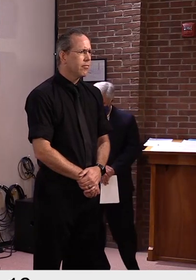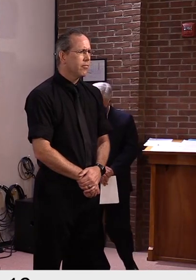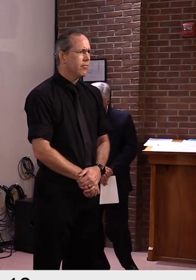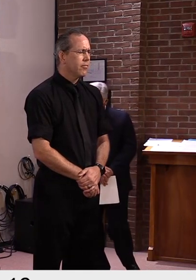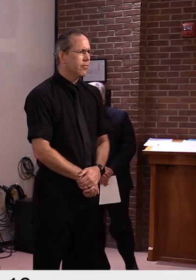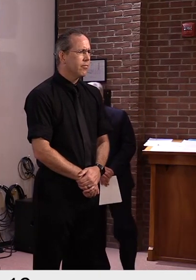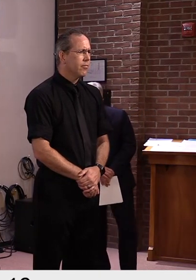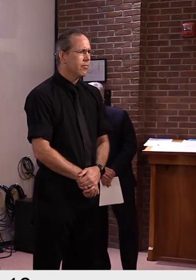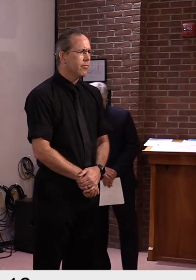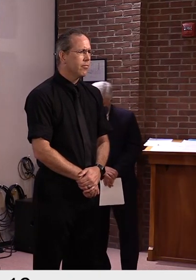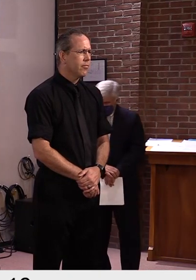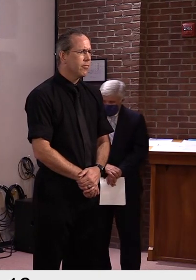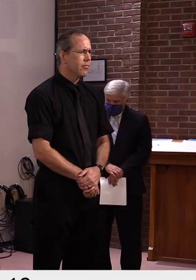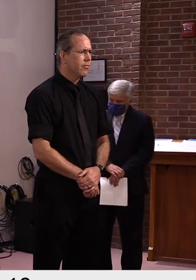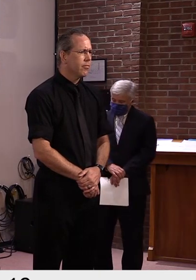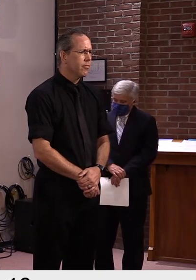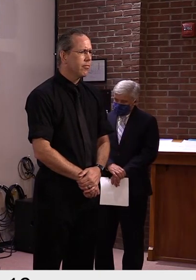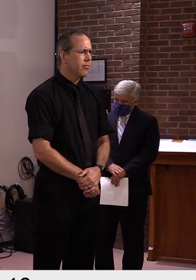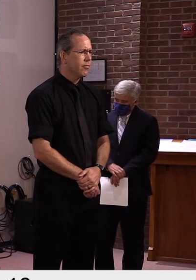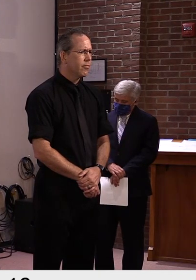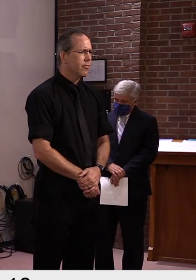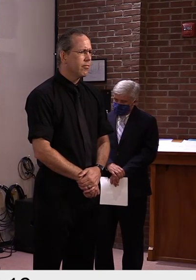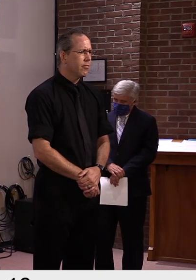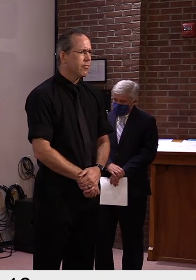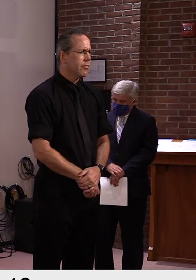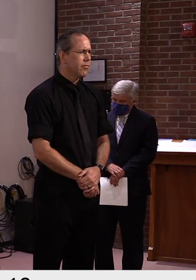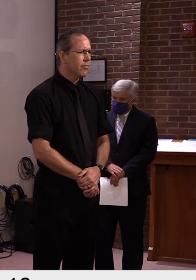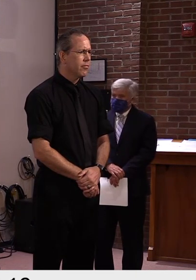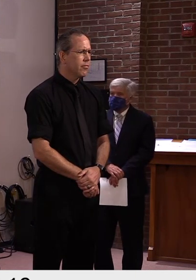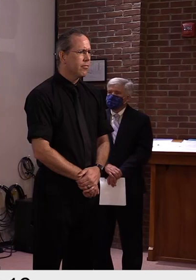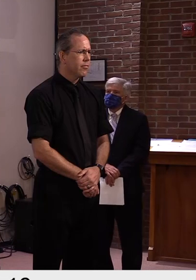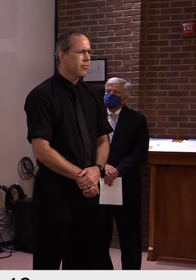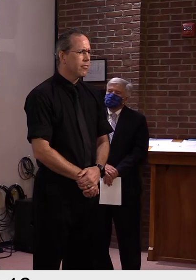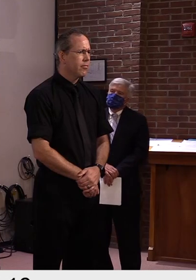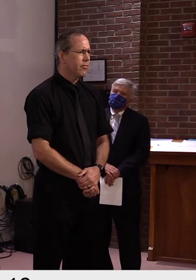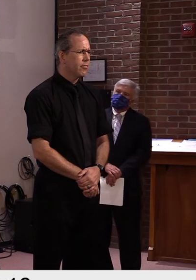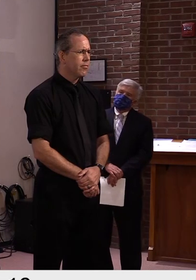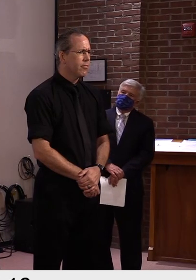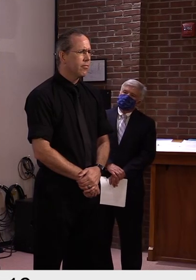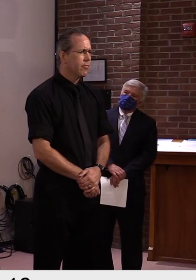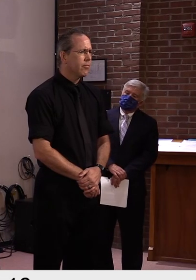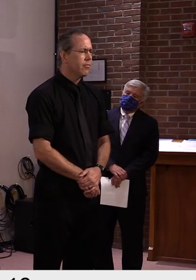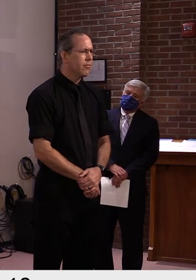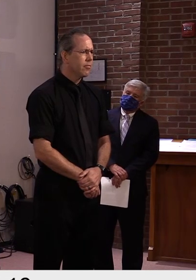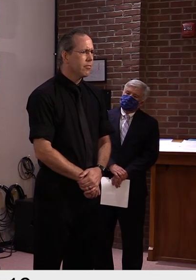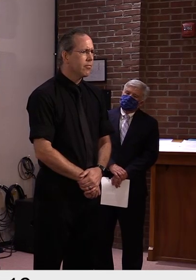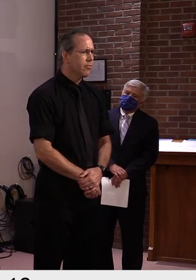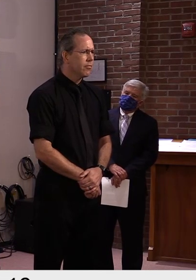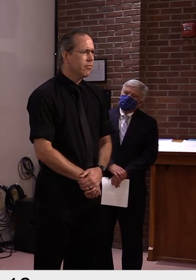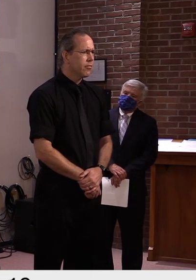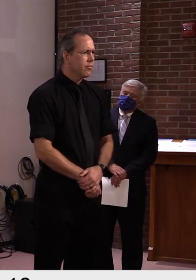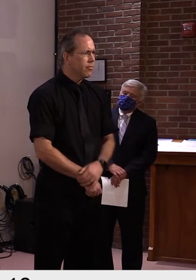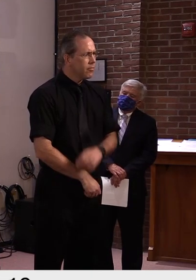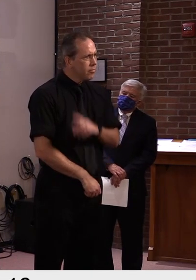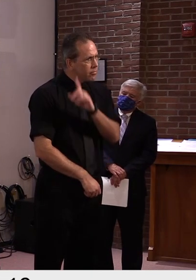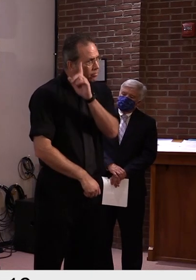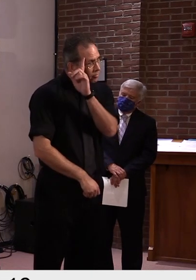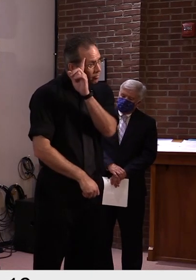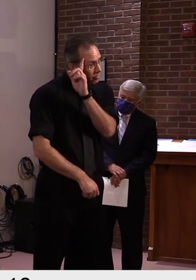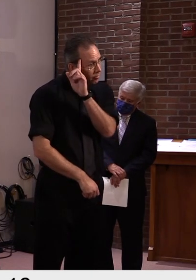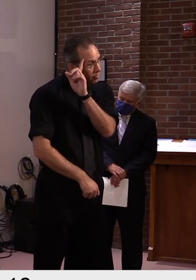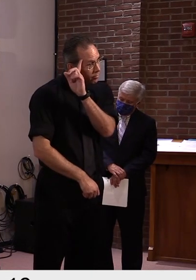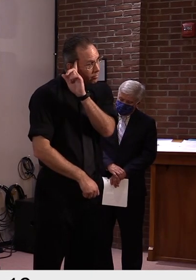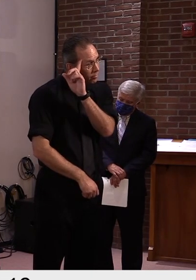piece of healthcare money in Vermont that flows through Blue Cross. And Blue Cross is subject to, uh, two types of